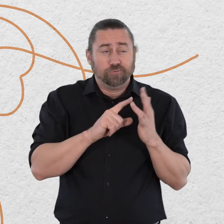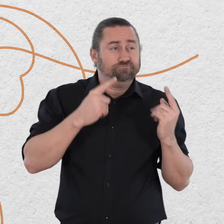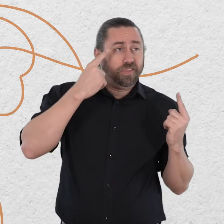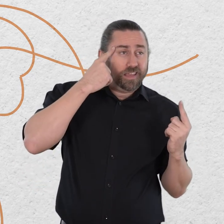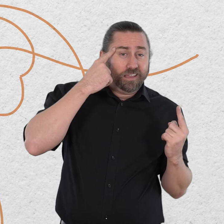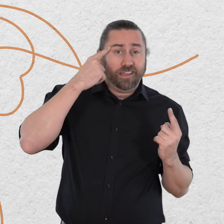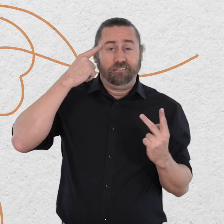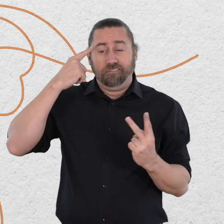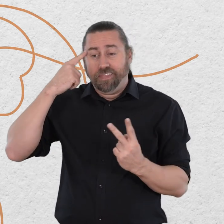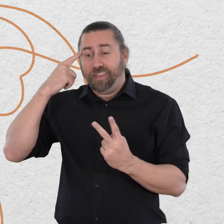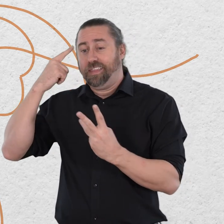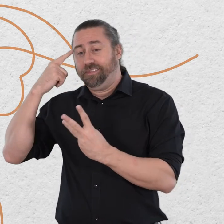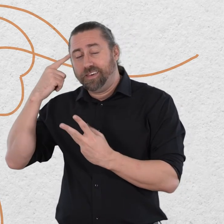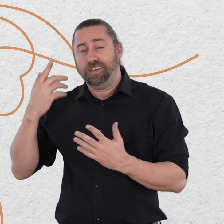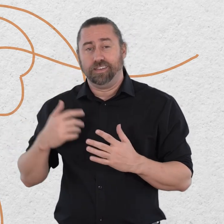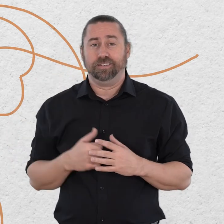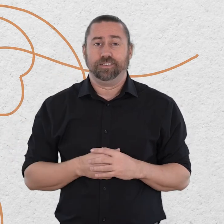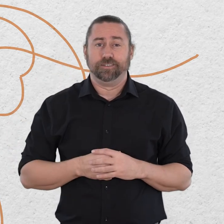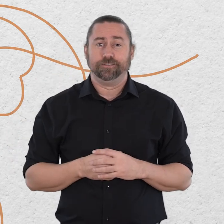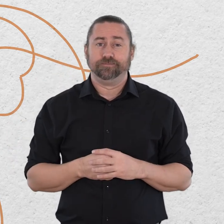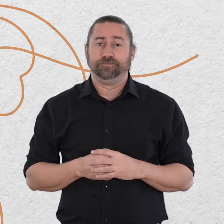otherwise gently bringing it to a close